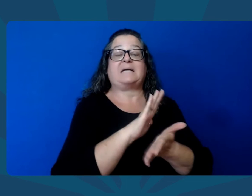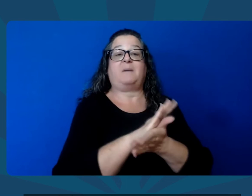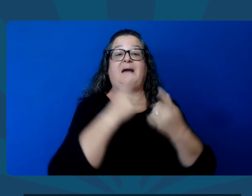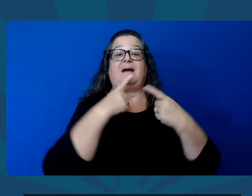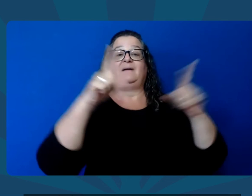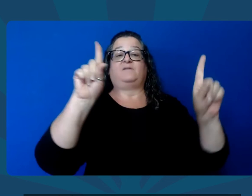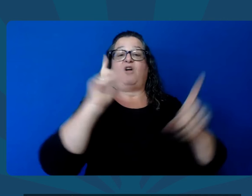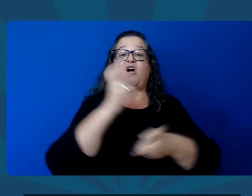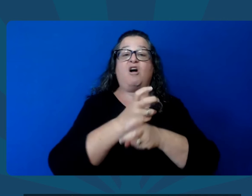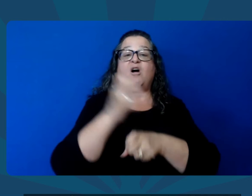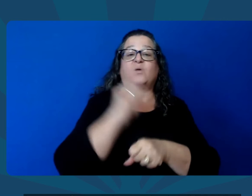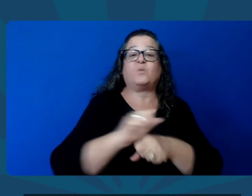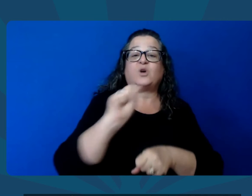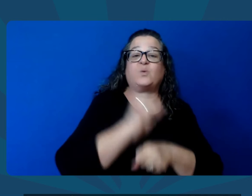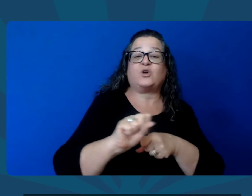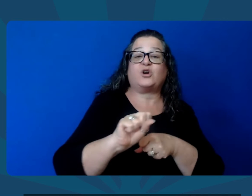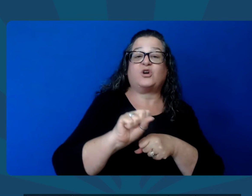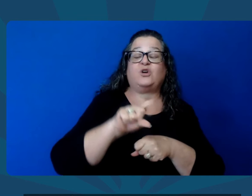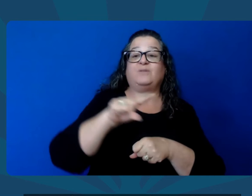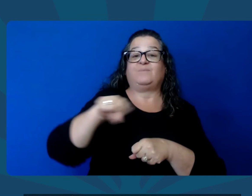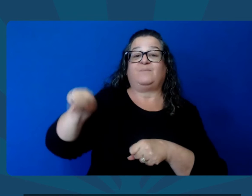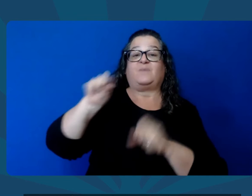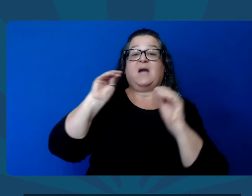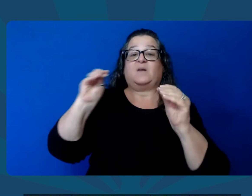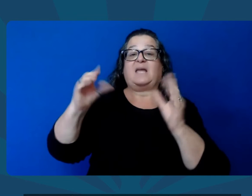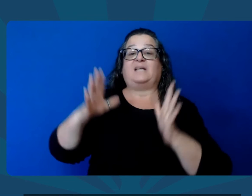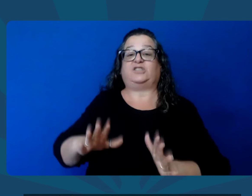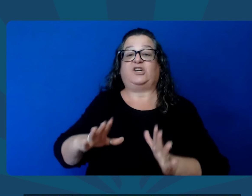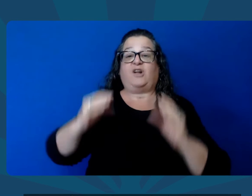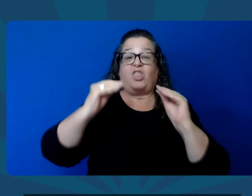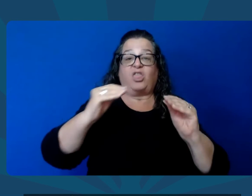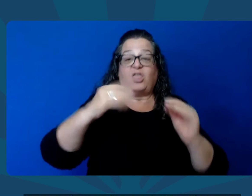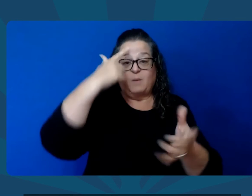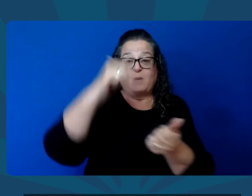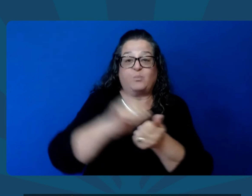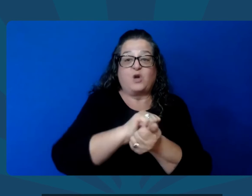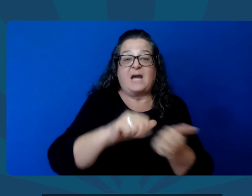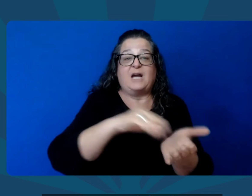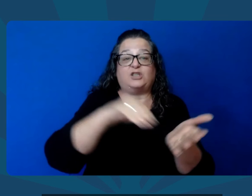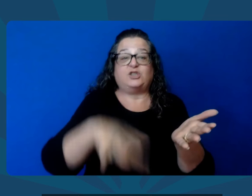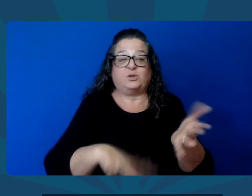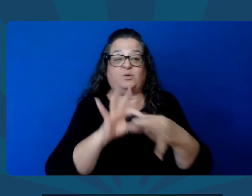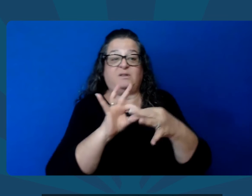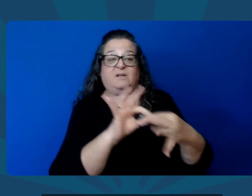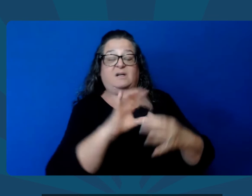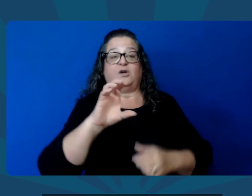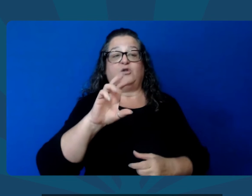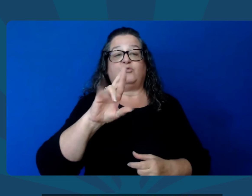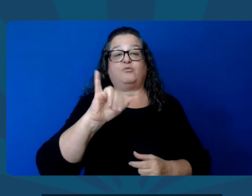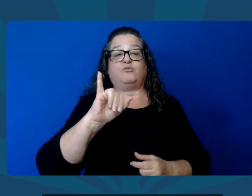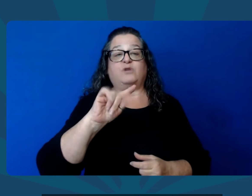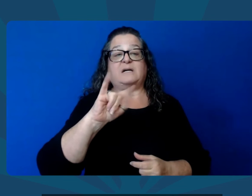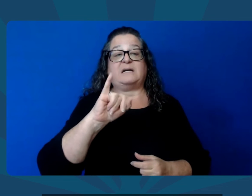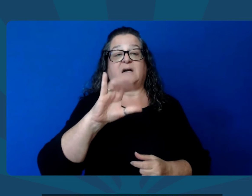Instead of promoting academic achievement and hard work, educators are